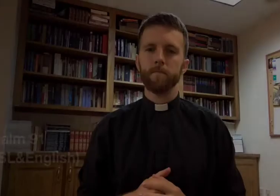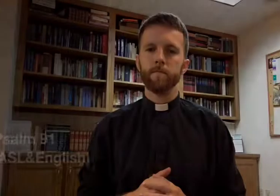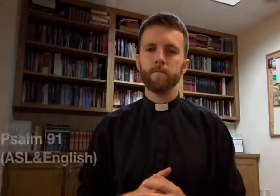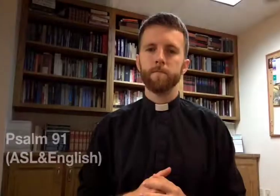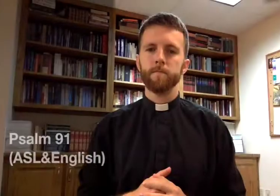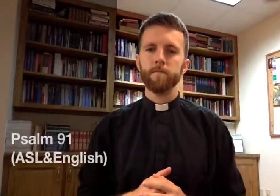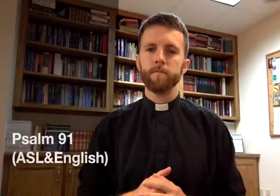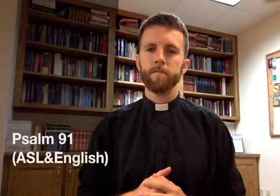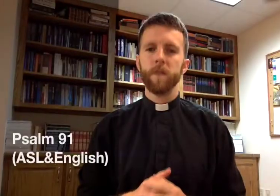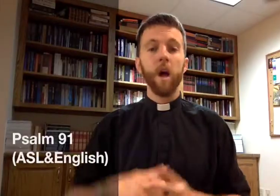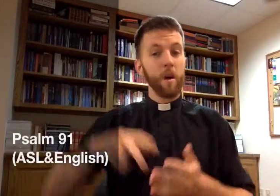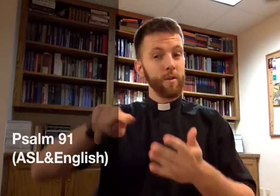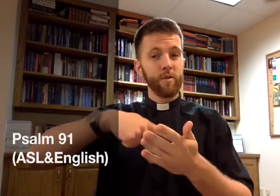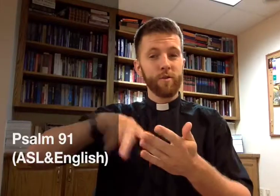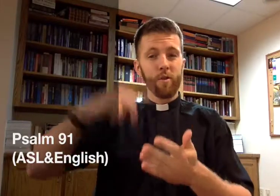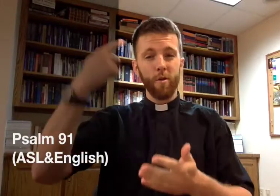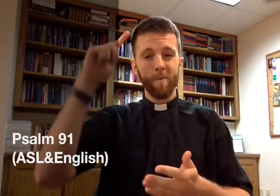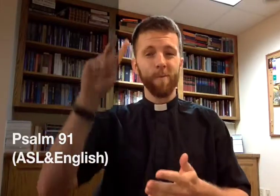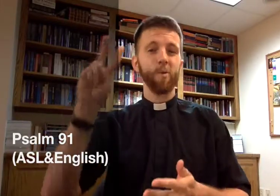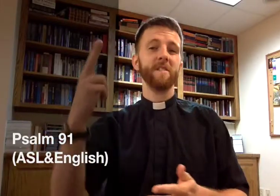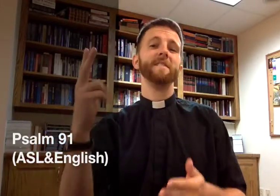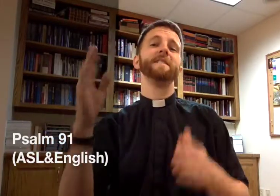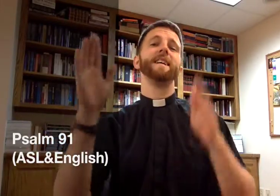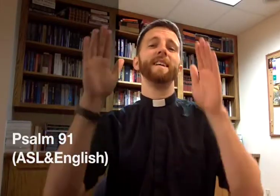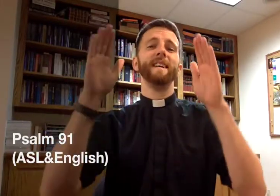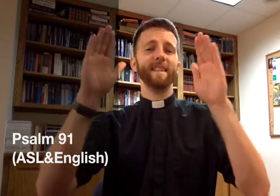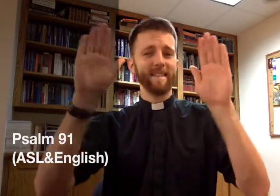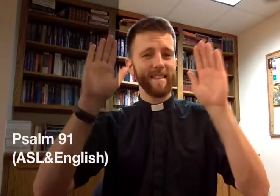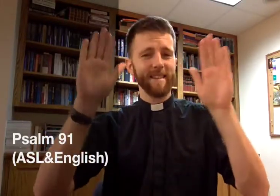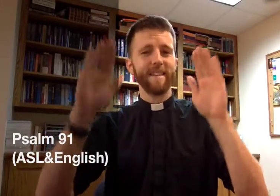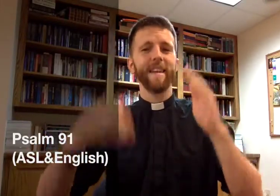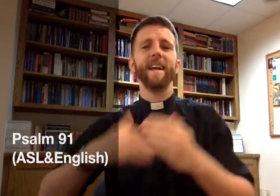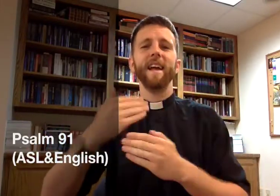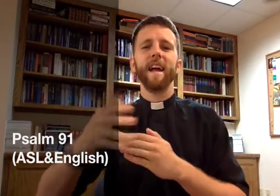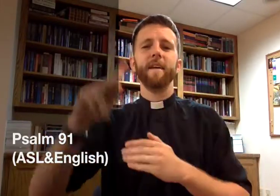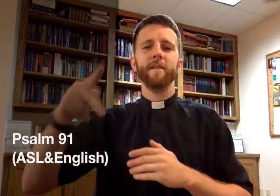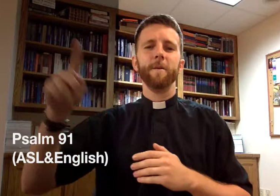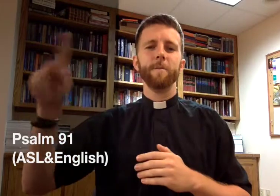The psalm for the second Sunday after Pentecost is Psalm 91.